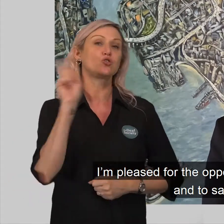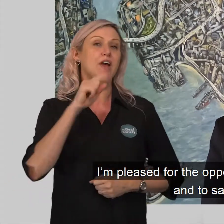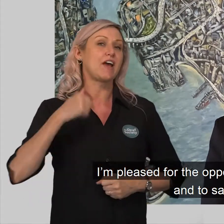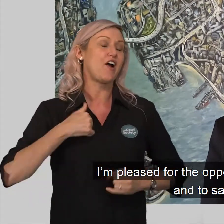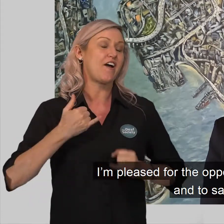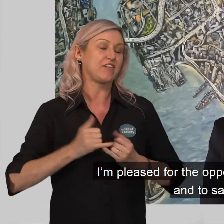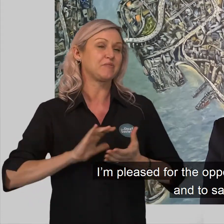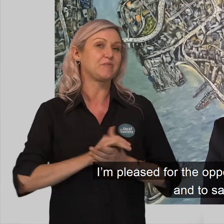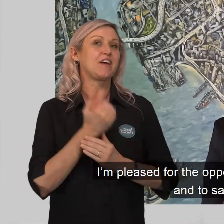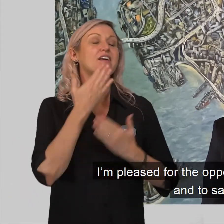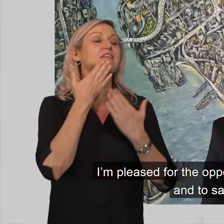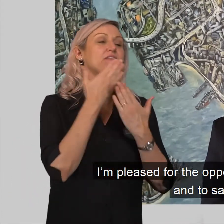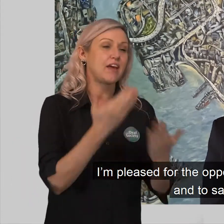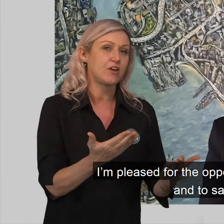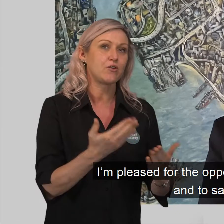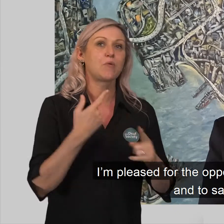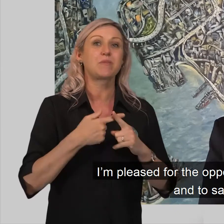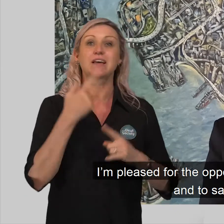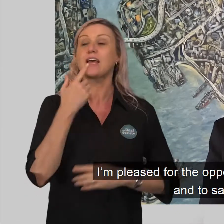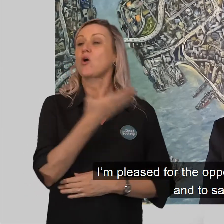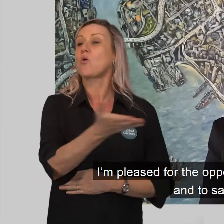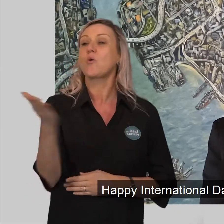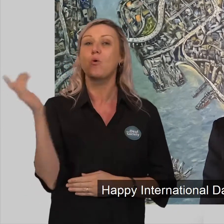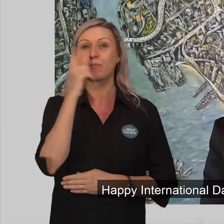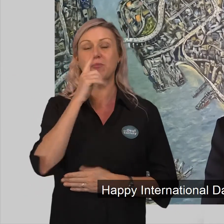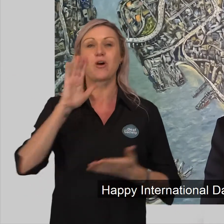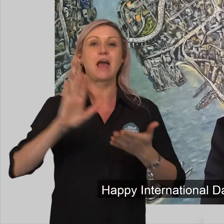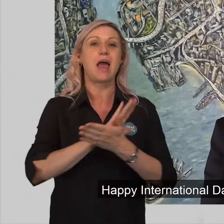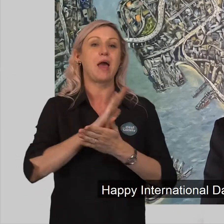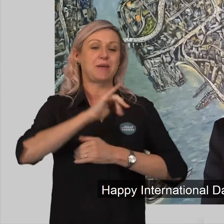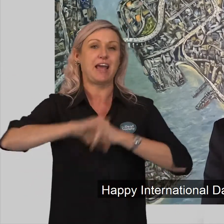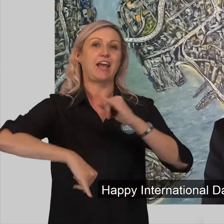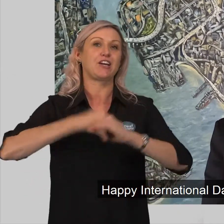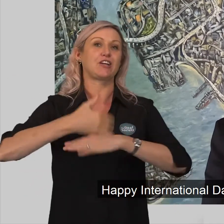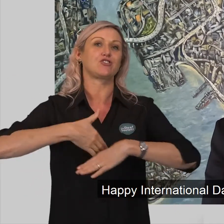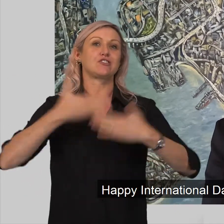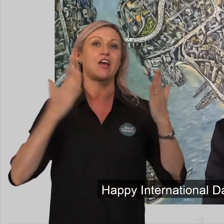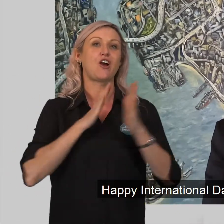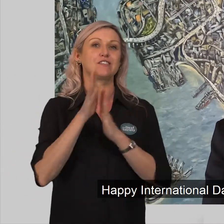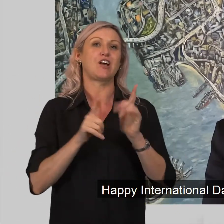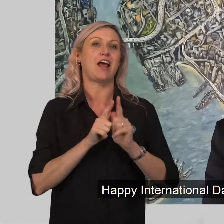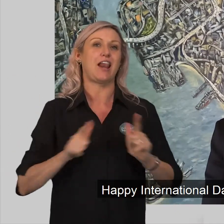thank them and to say to everyone, Happy International Day of Sign Languages 2020.